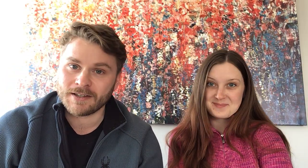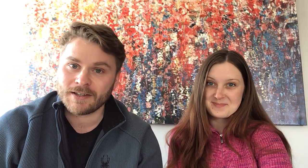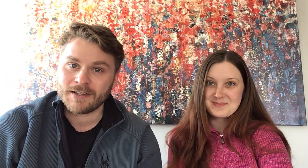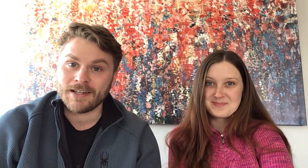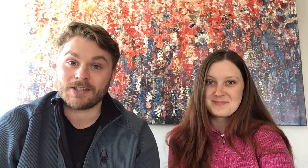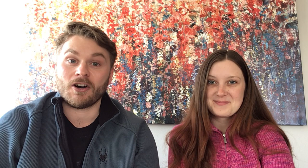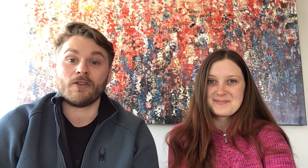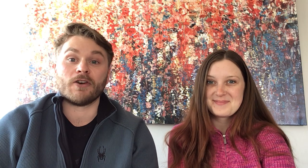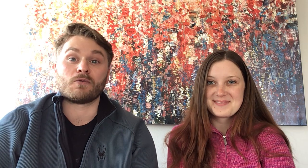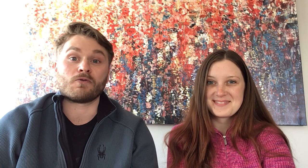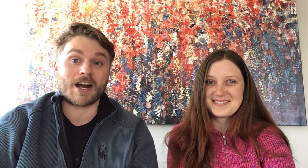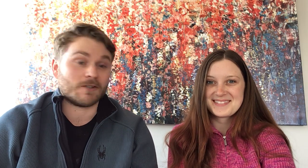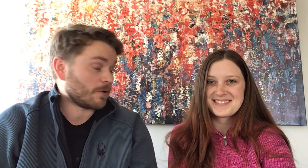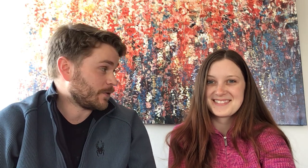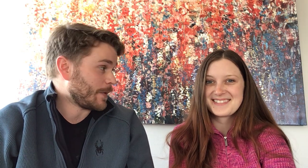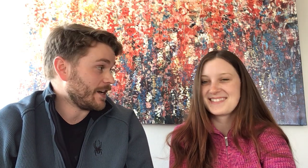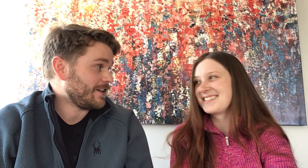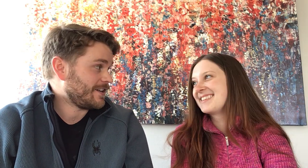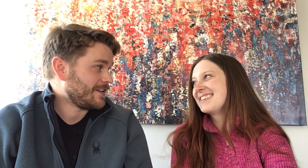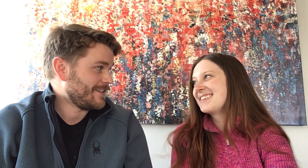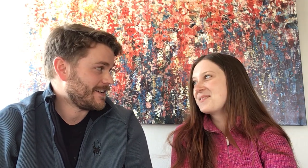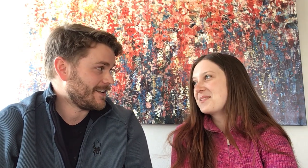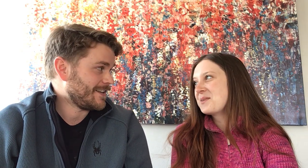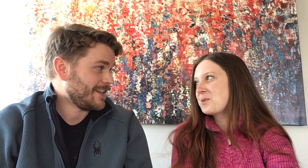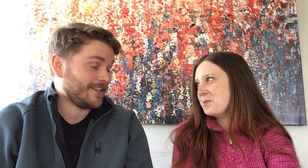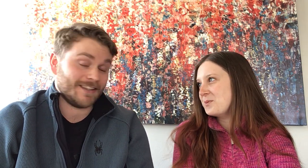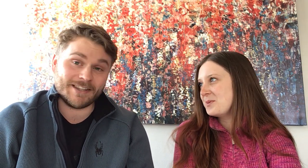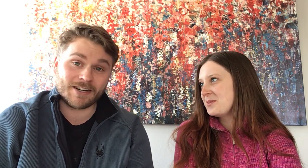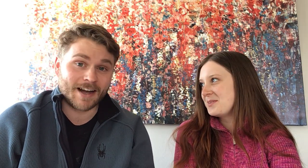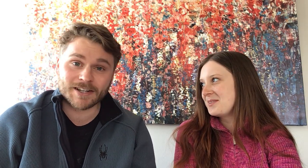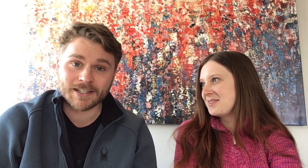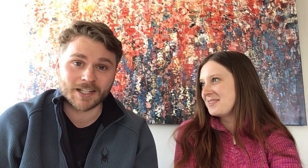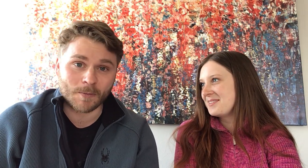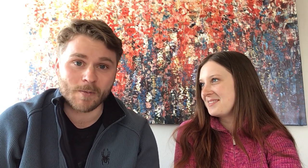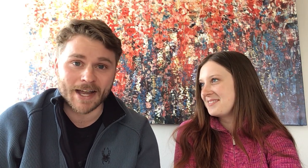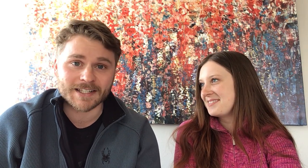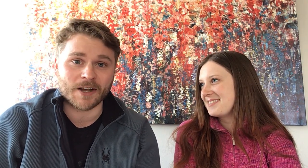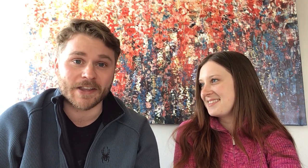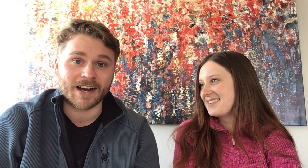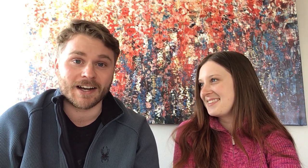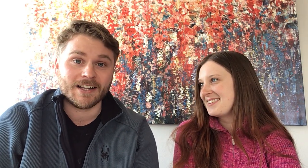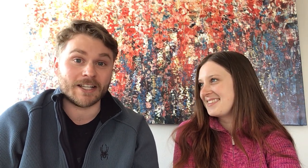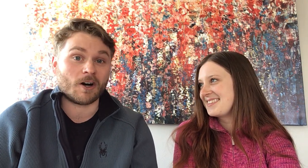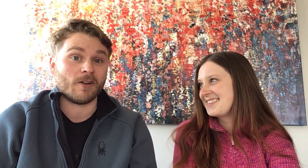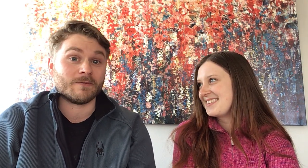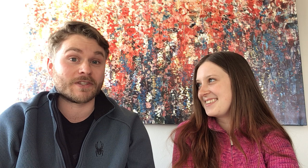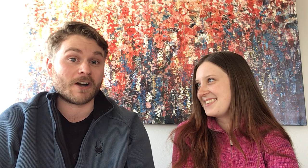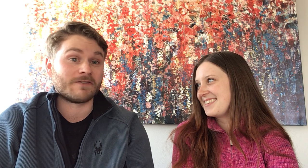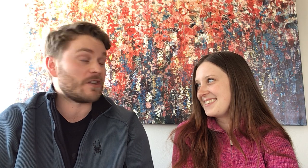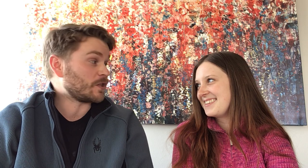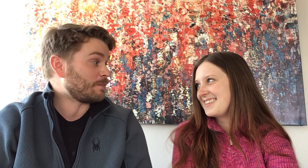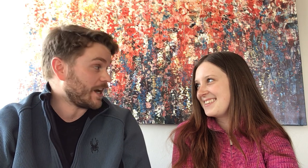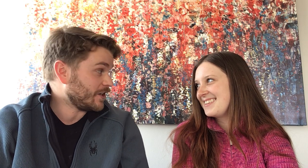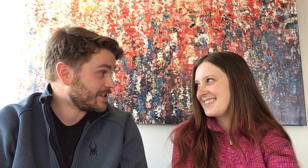It's called the Rock and Roll Spider. There are actually a couple bands out there that call themselves the Spiders.